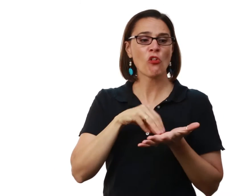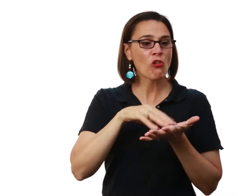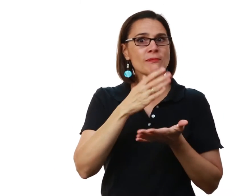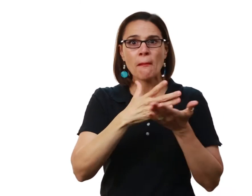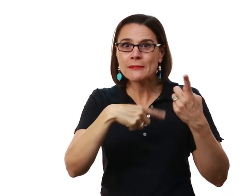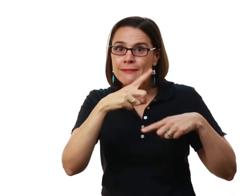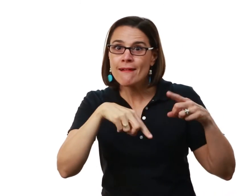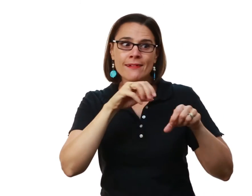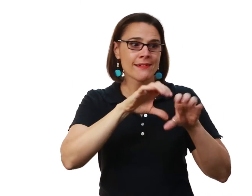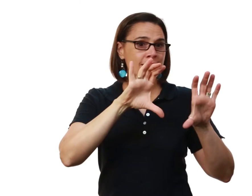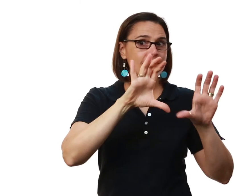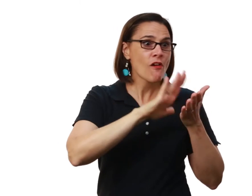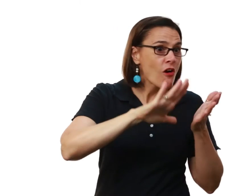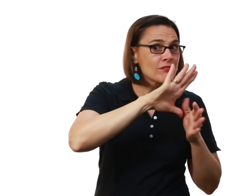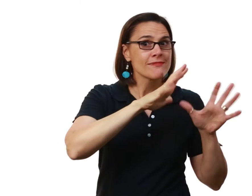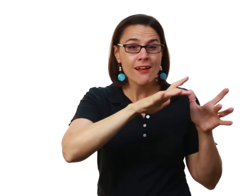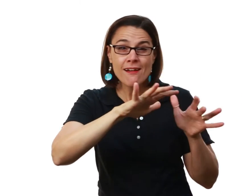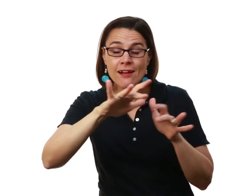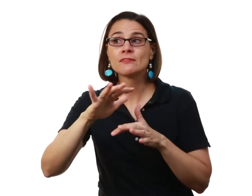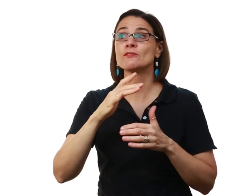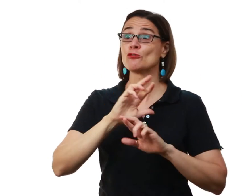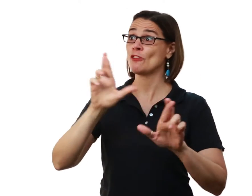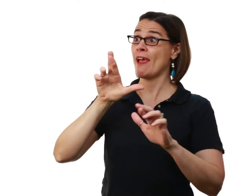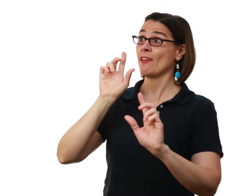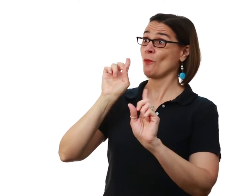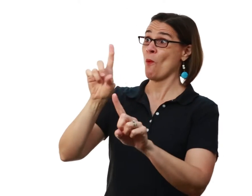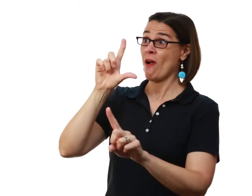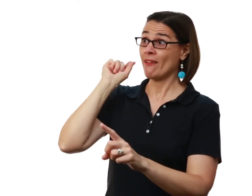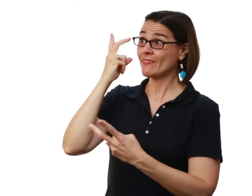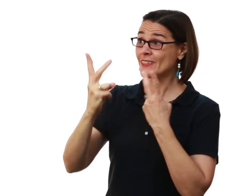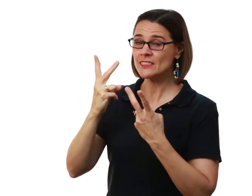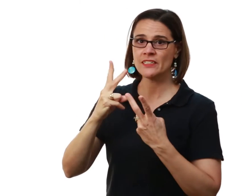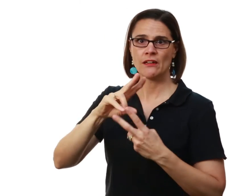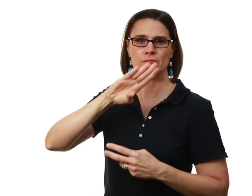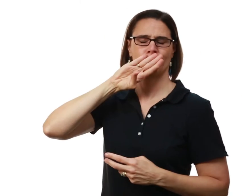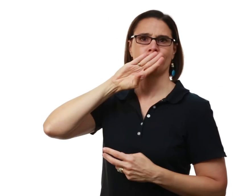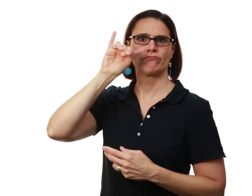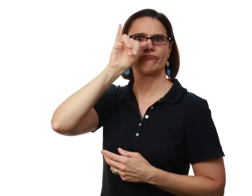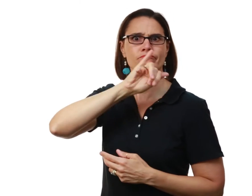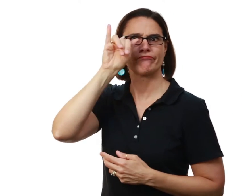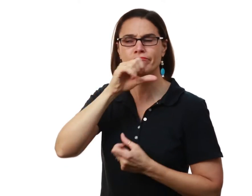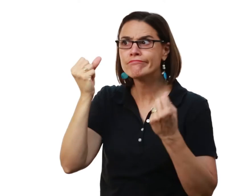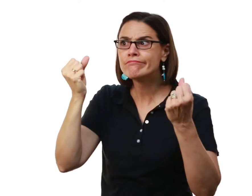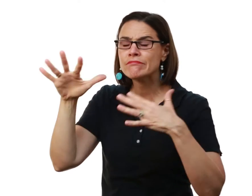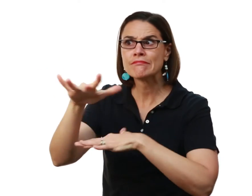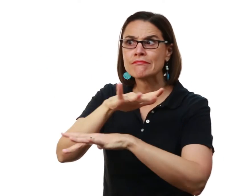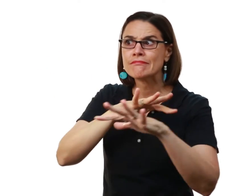I started learning some sign language in college, taking classes and when I was ready to go to Gallaudet and visit I realized that the signing